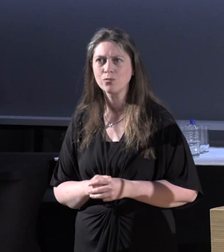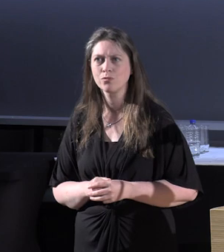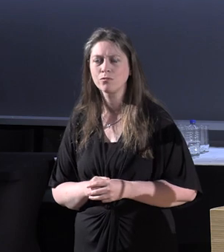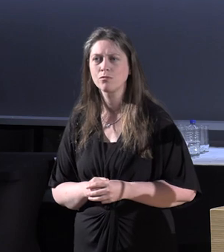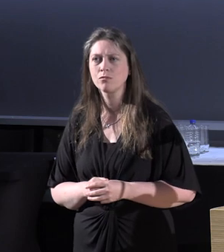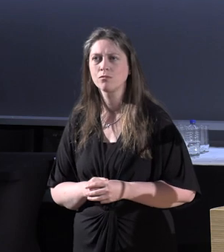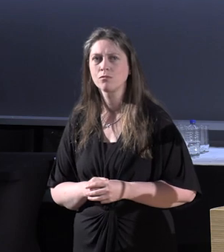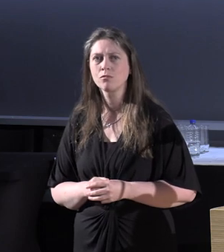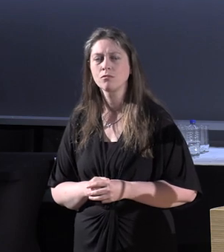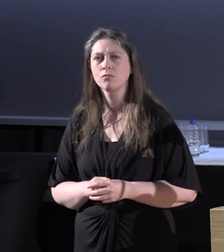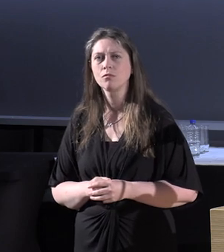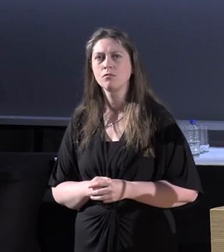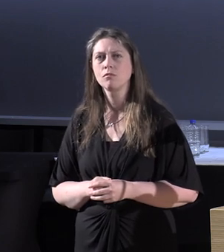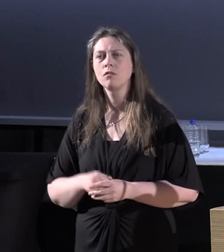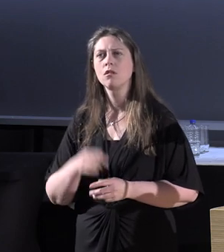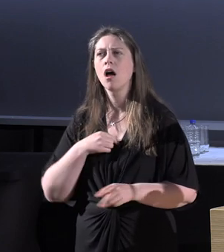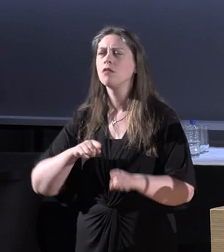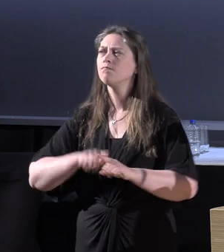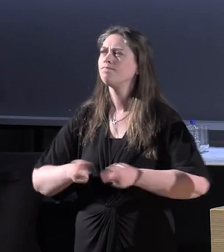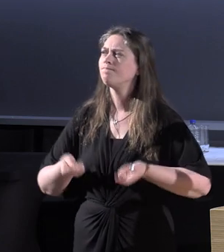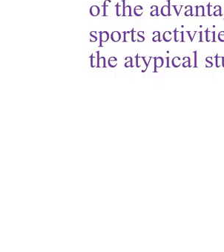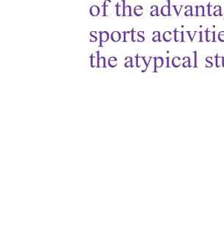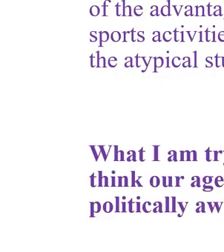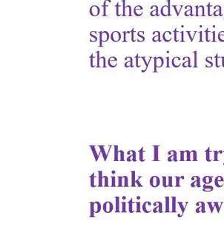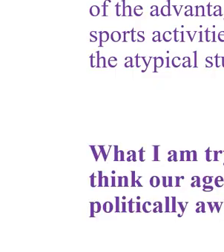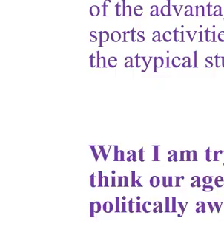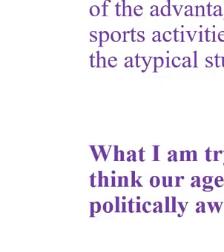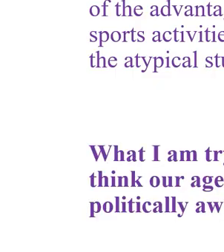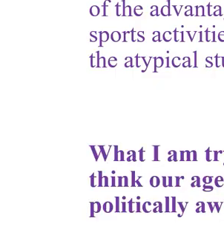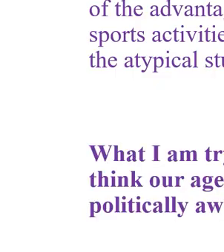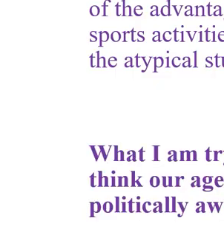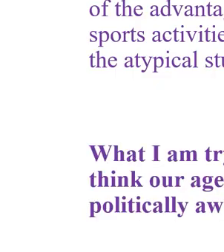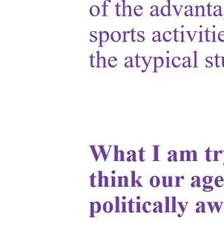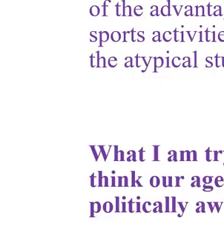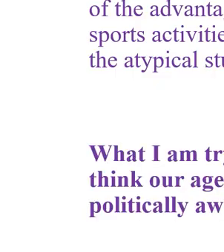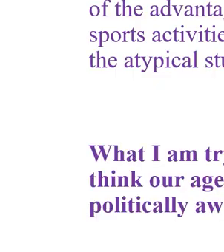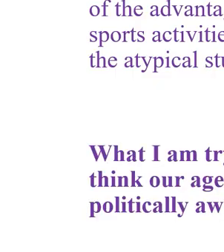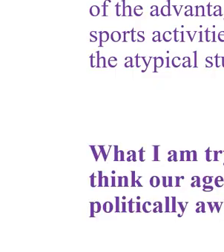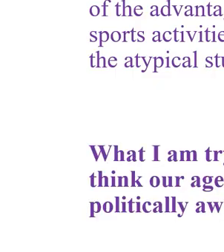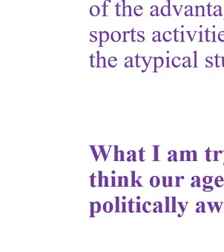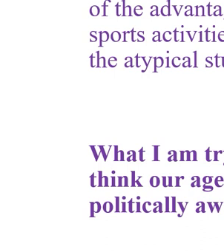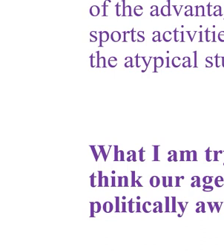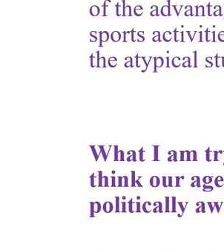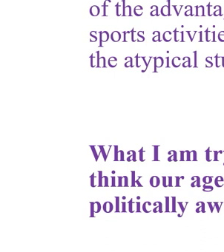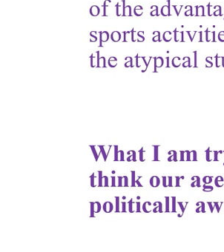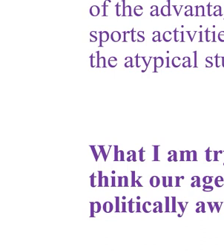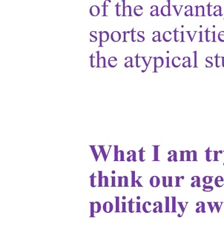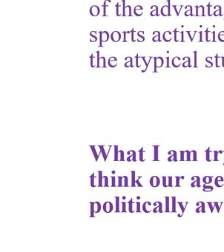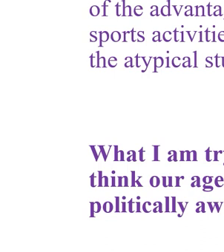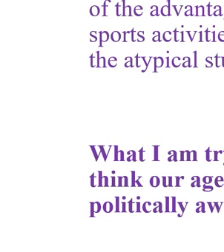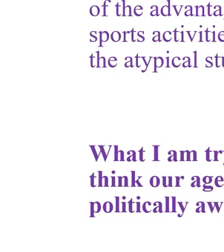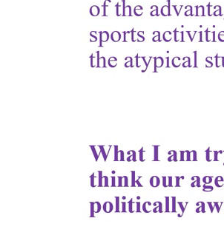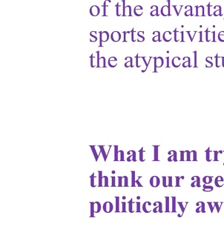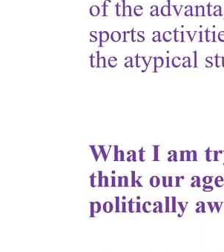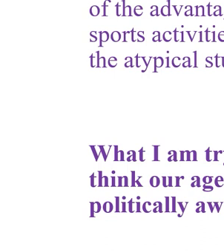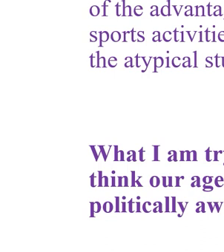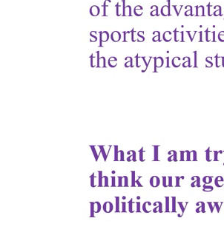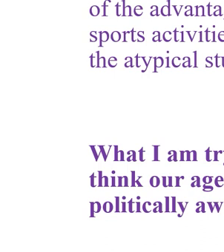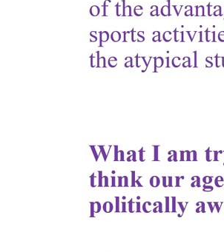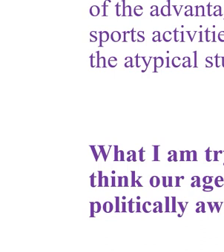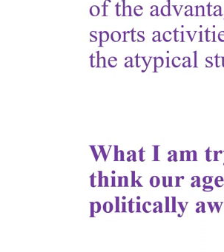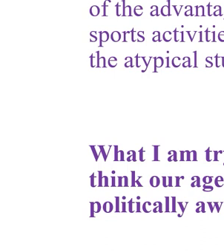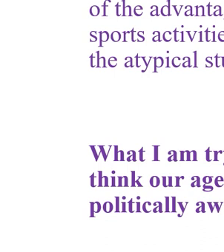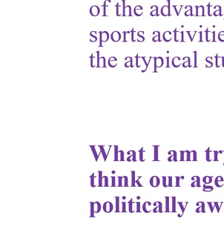What I'm trying to highlight today is how we need to rethink our agenda more critically by being both